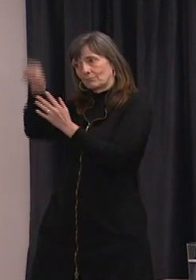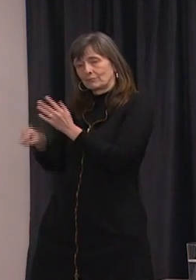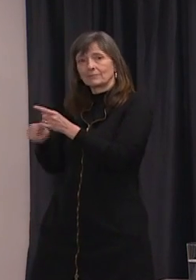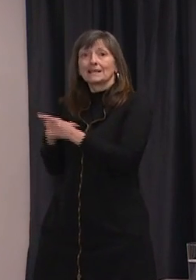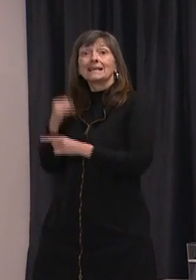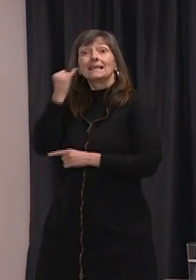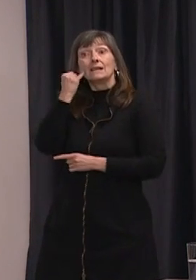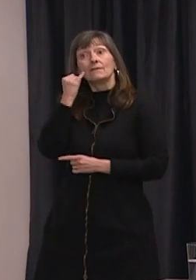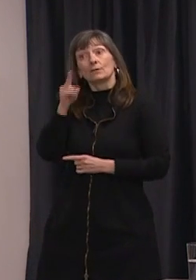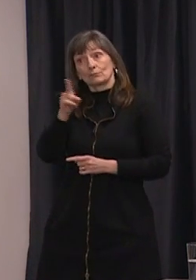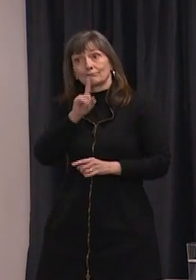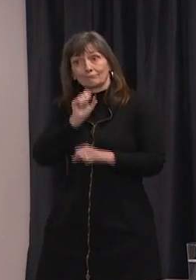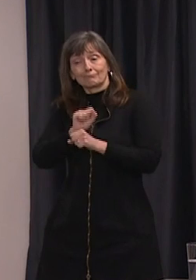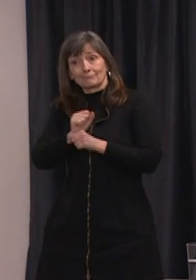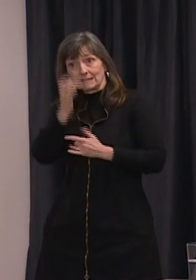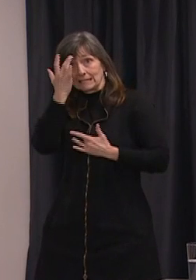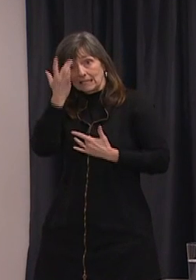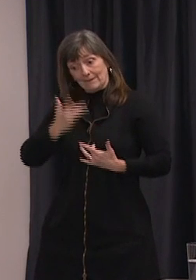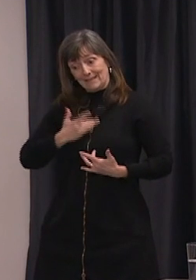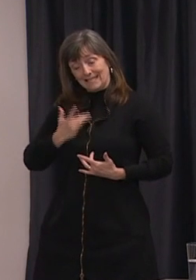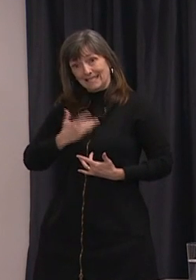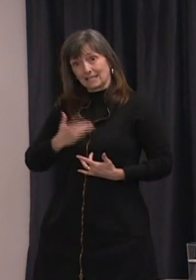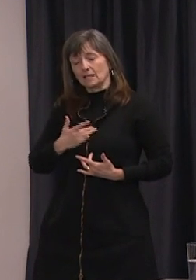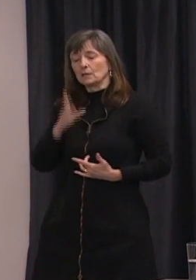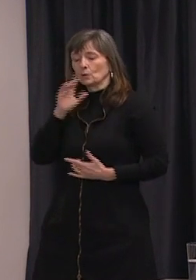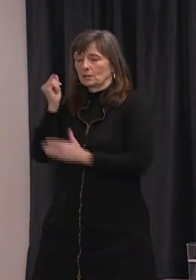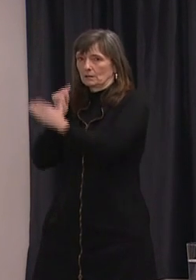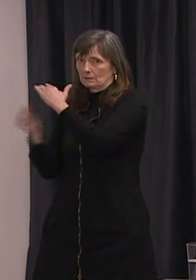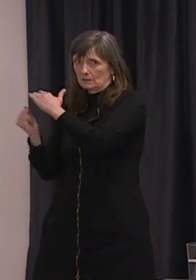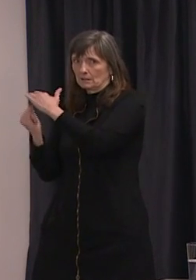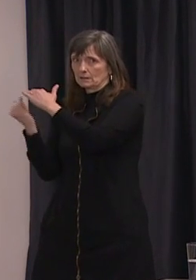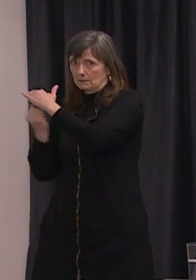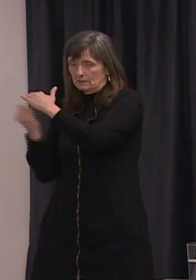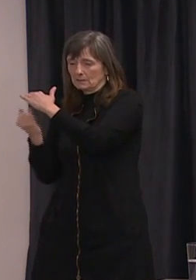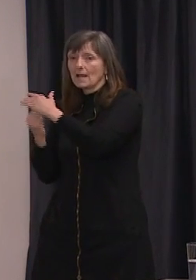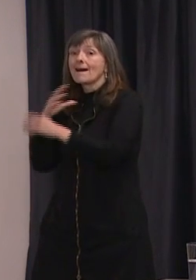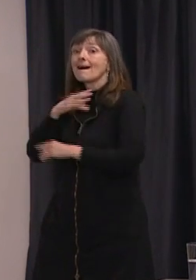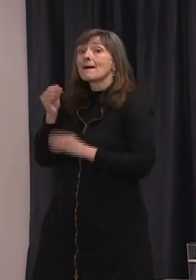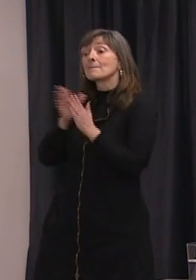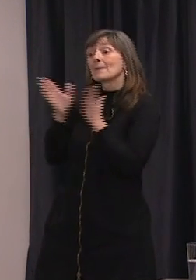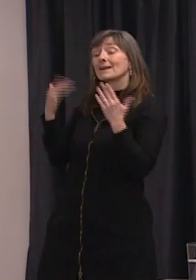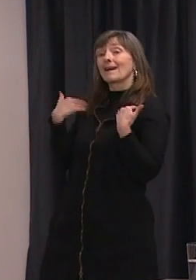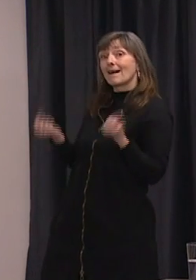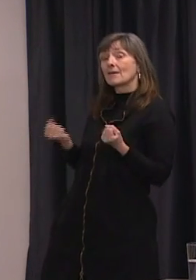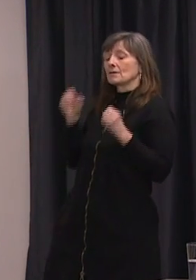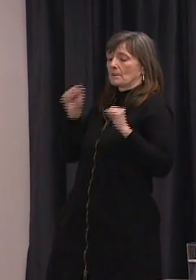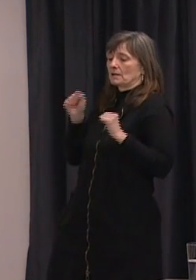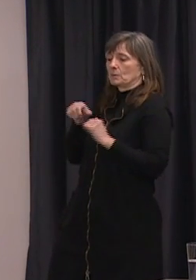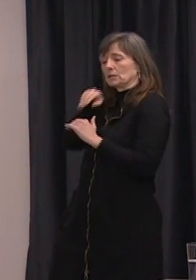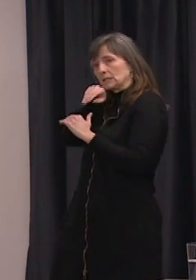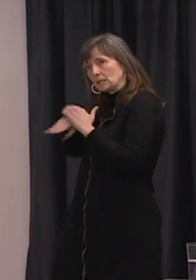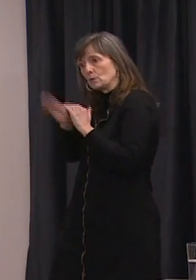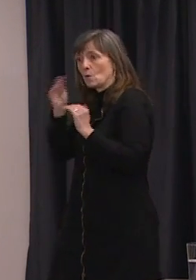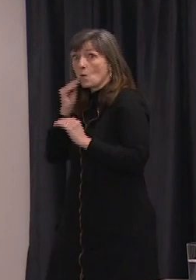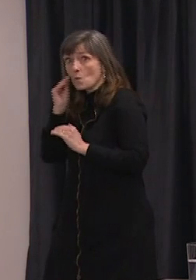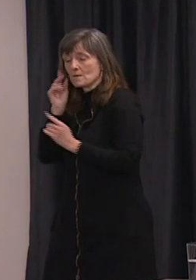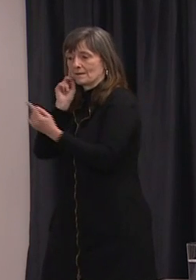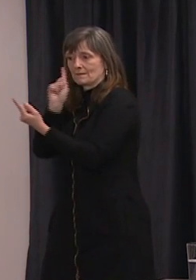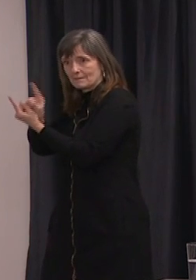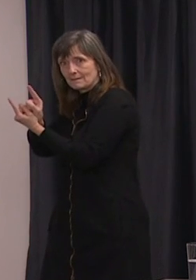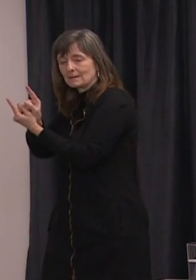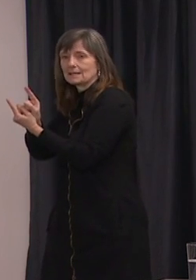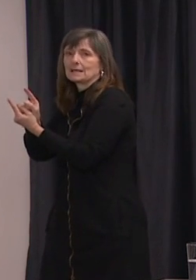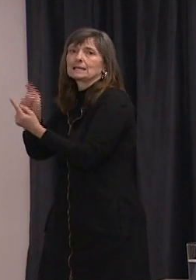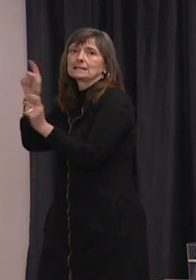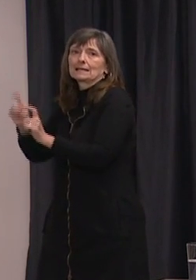self-isolation, and a test will be arranged through public health, who will come to your home if necessary to administer the test. Please